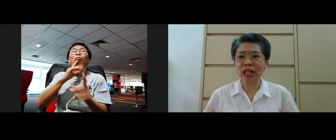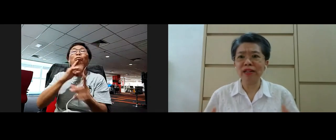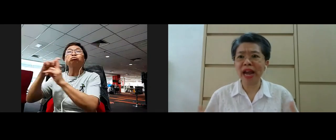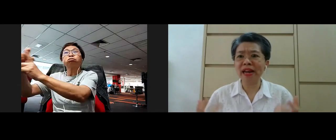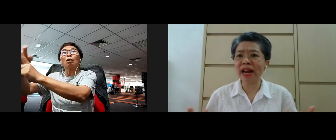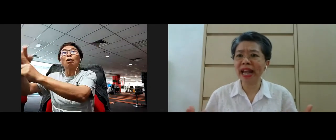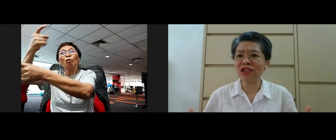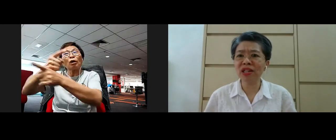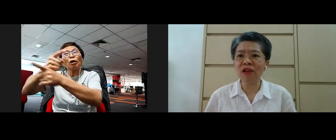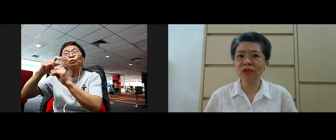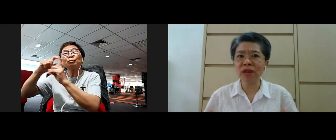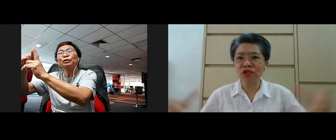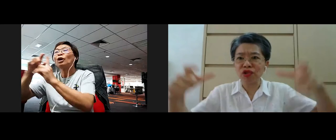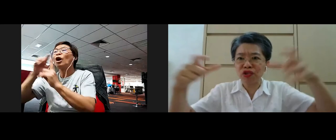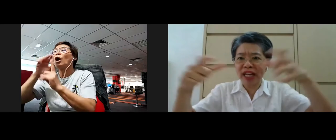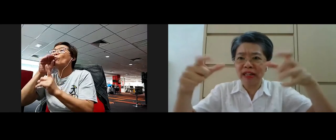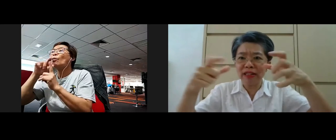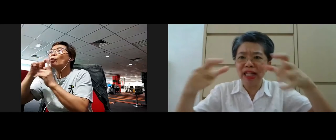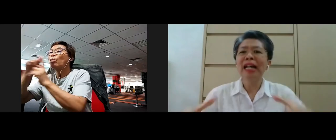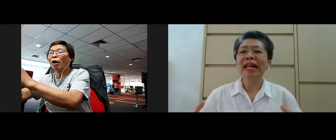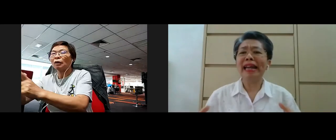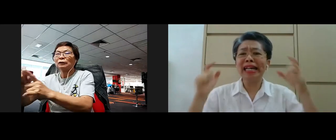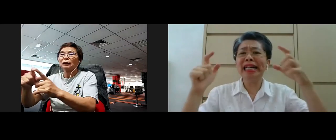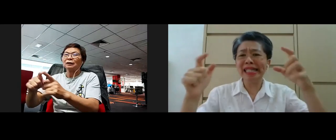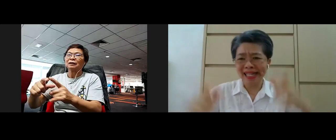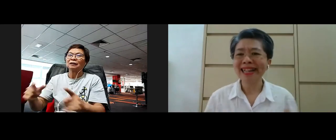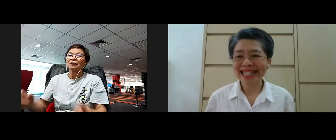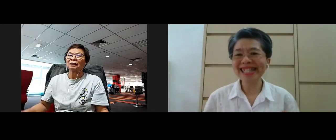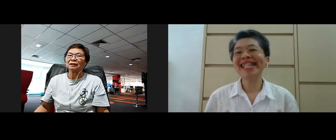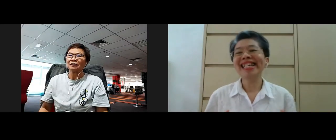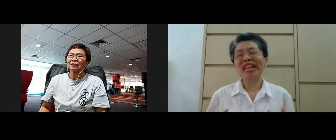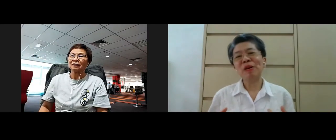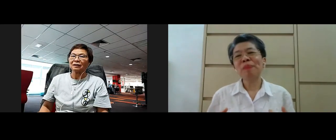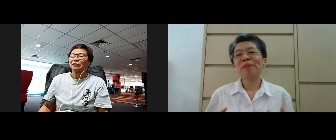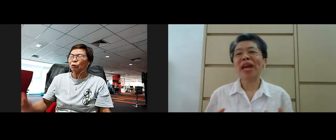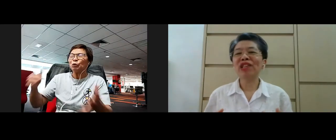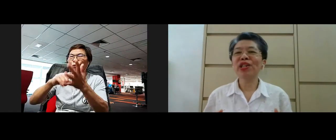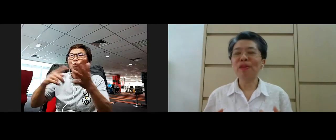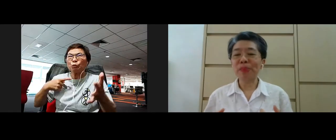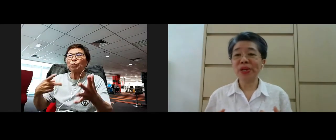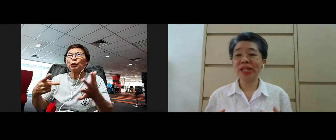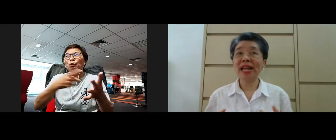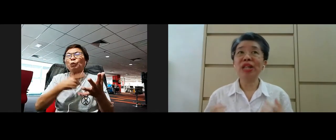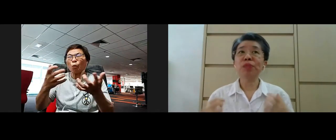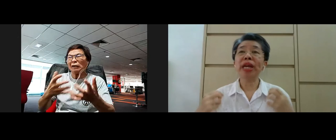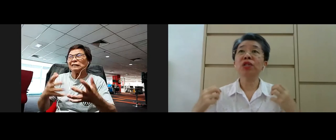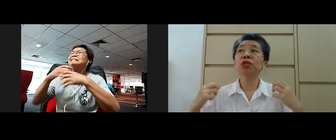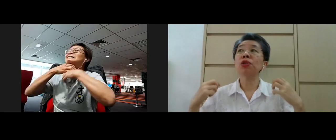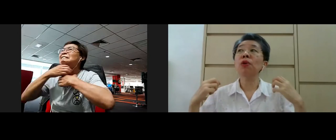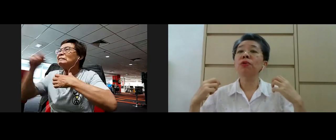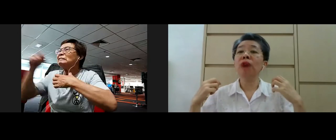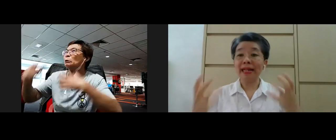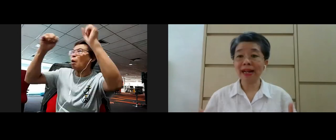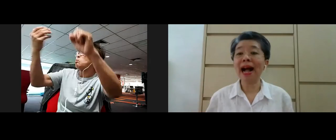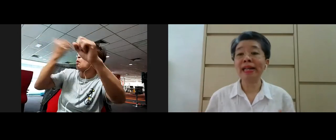want is the right and right action all you want is to strangle and curse this you know manager or boss that is being